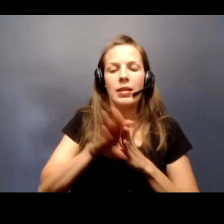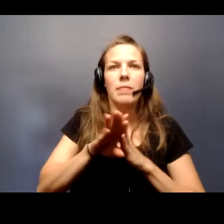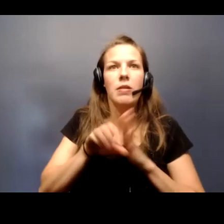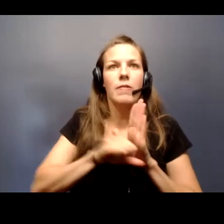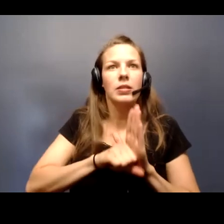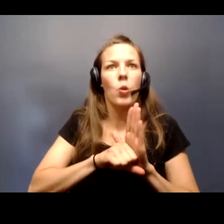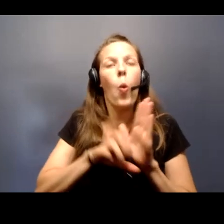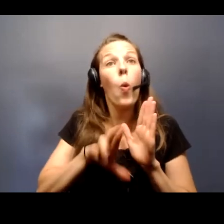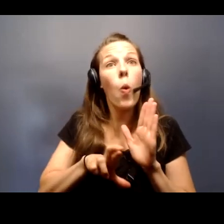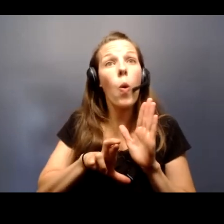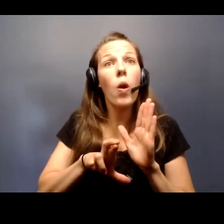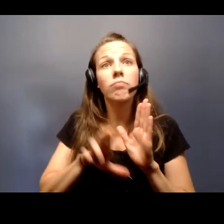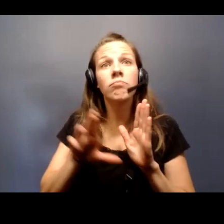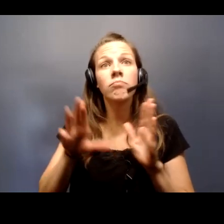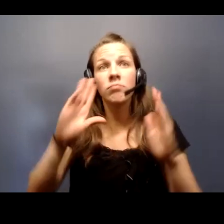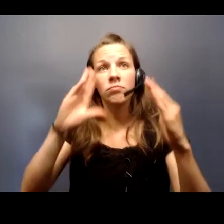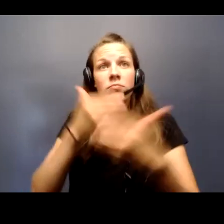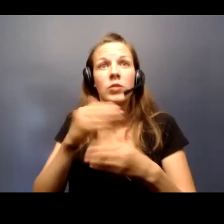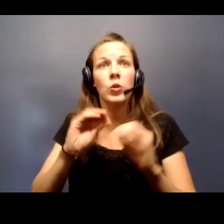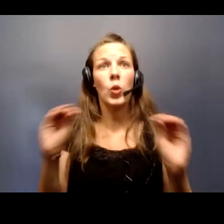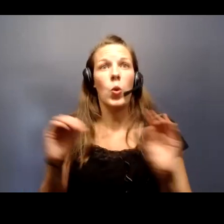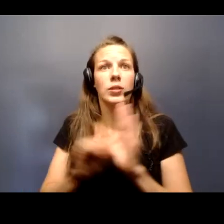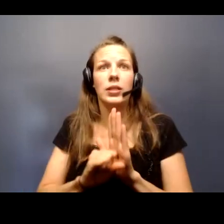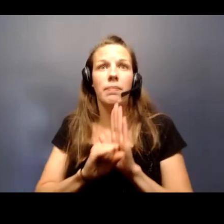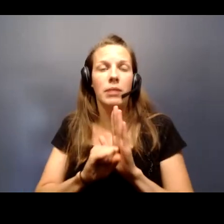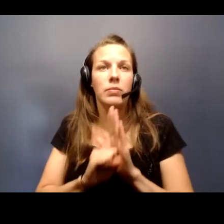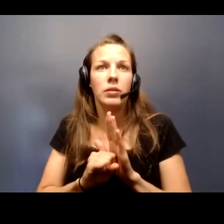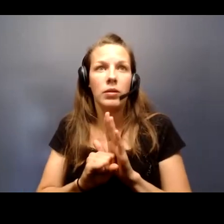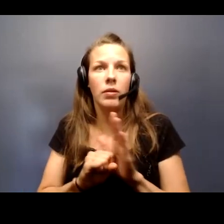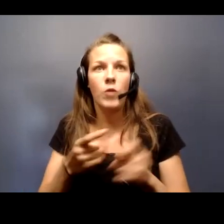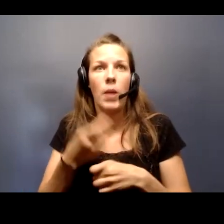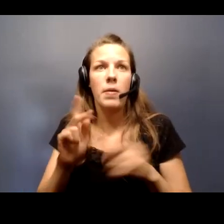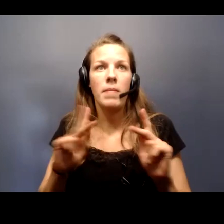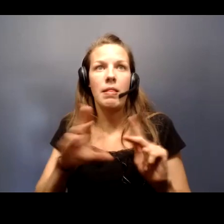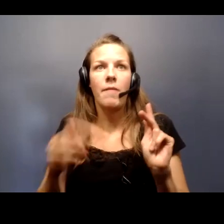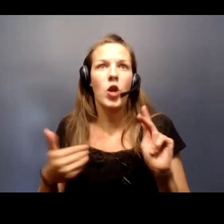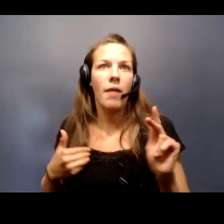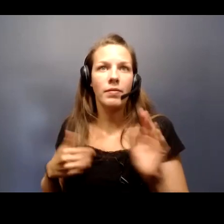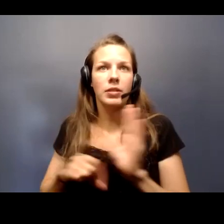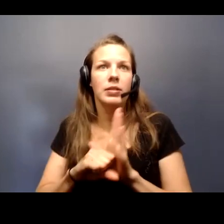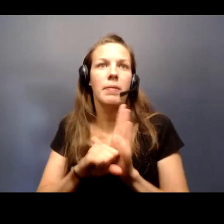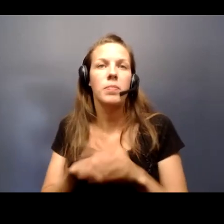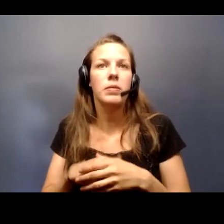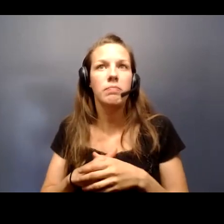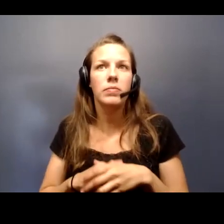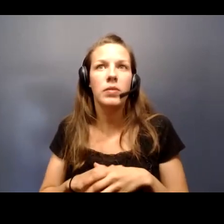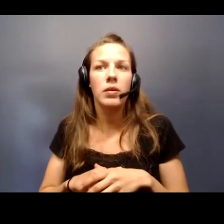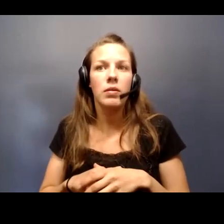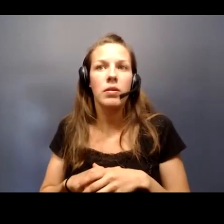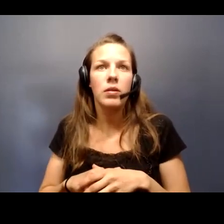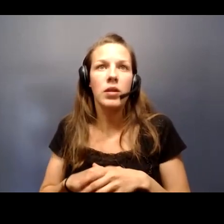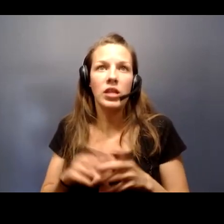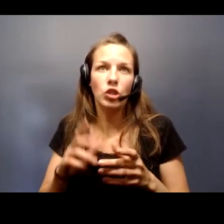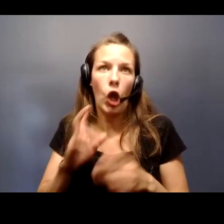or even more difficult to deal with from people who never develop symptoms. It makes it much